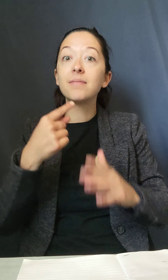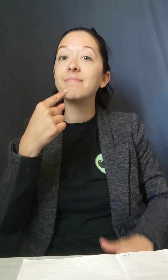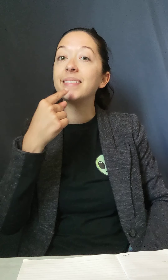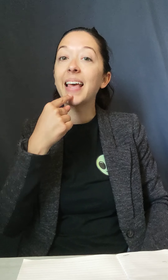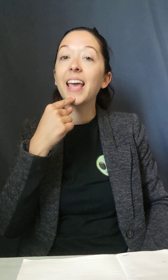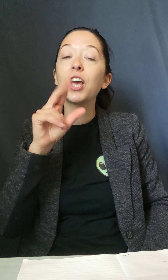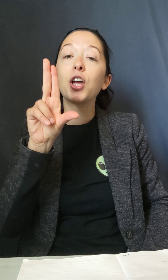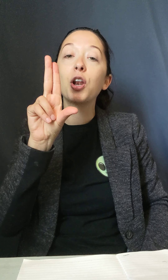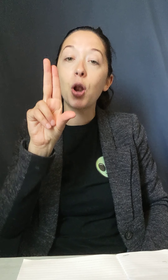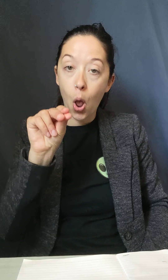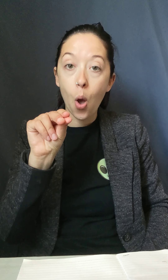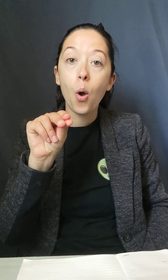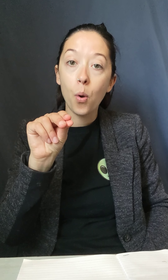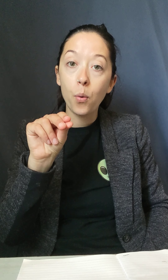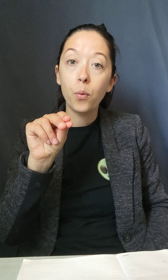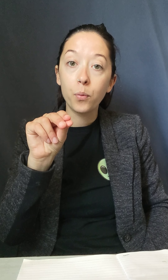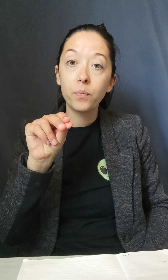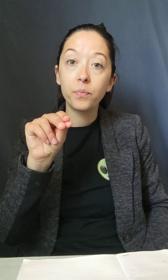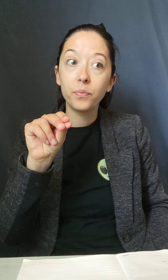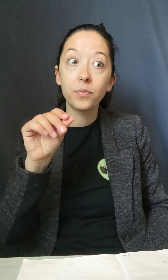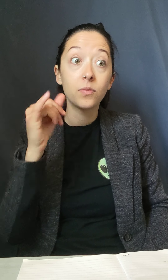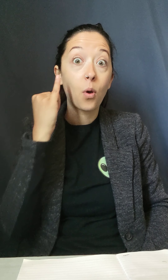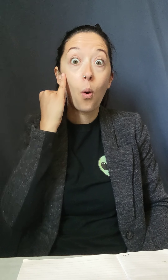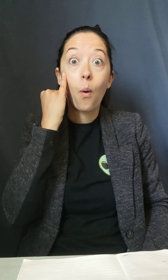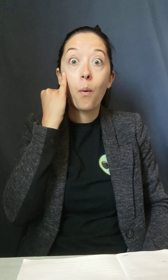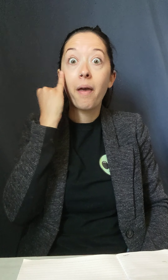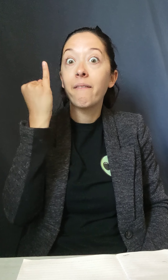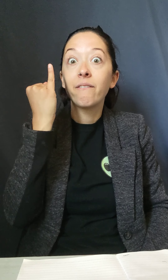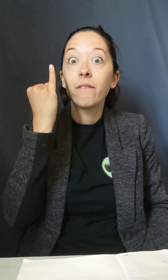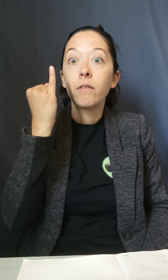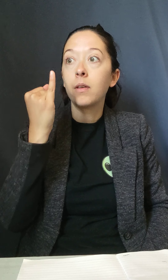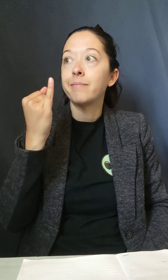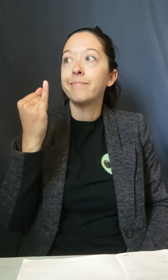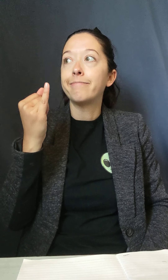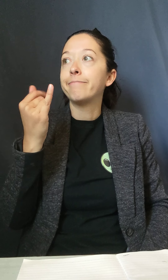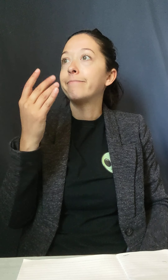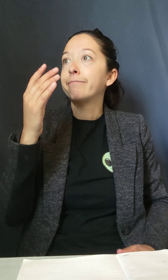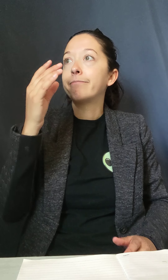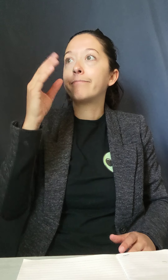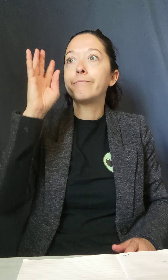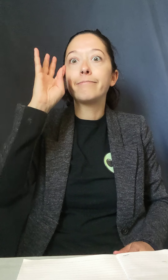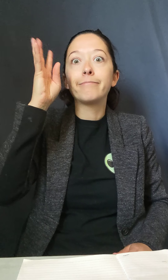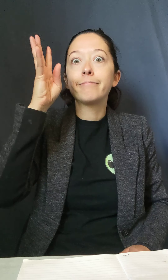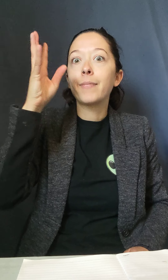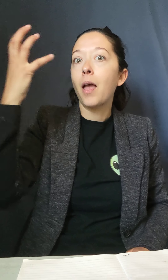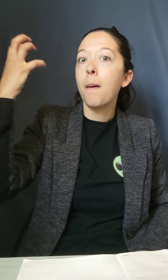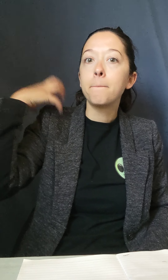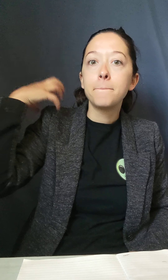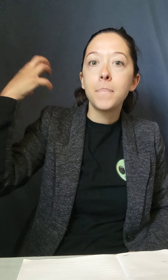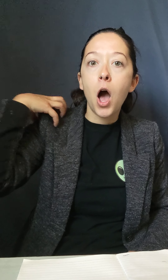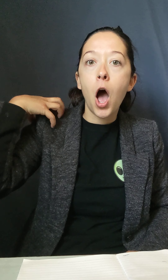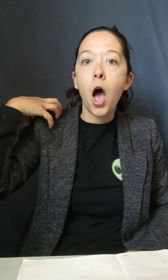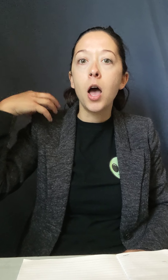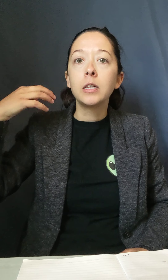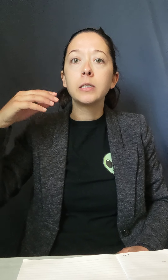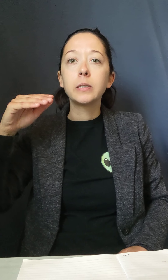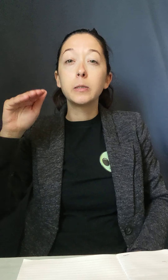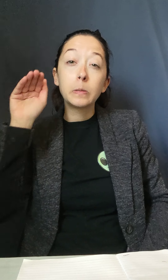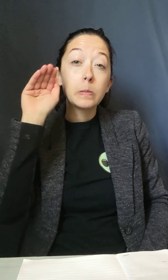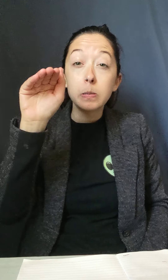boss or another coworker, and they're just trying to get you to take on the extra work. They always want you to take on the extra work, right? So you say, I'm